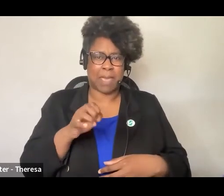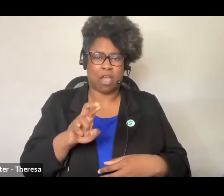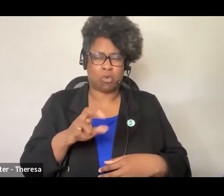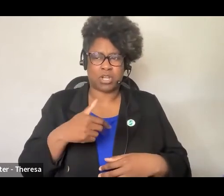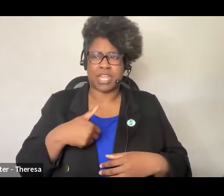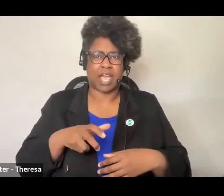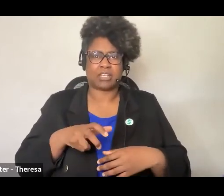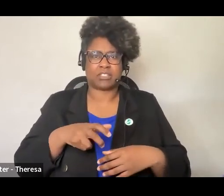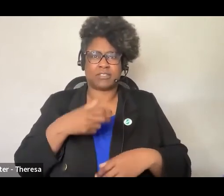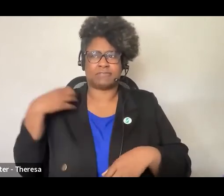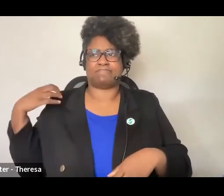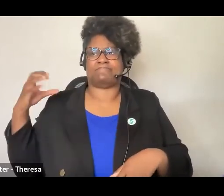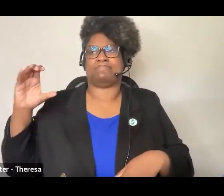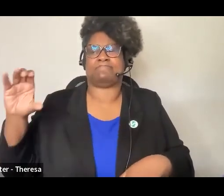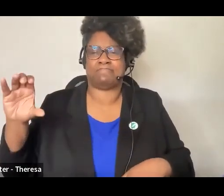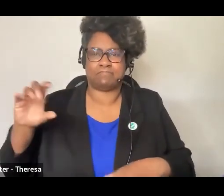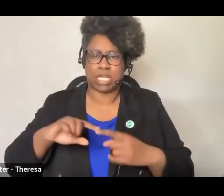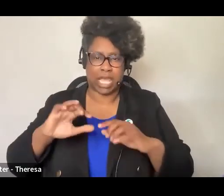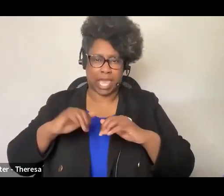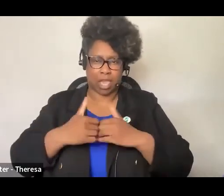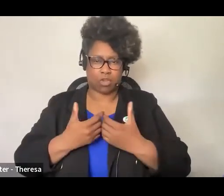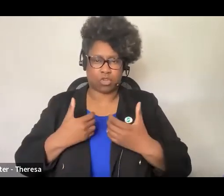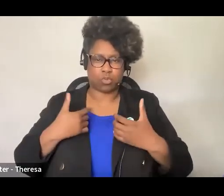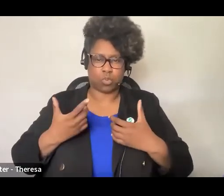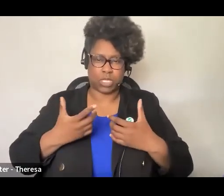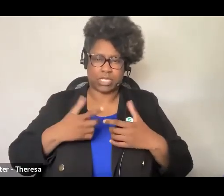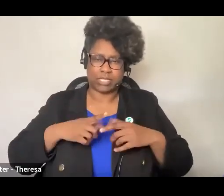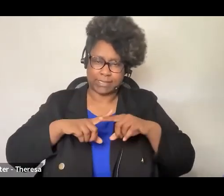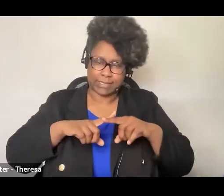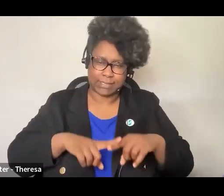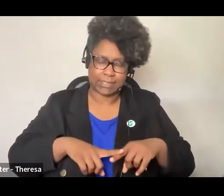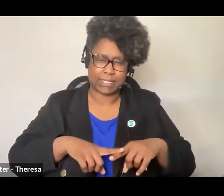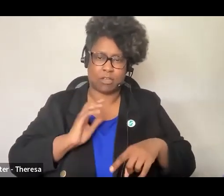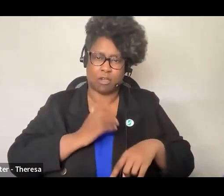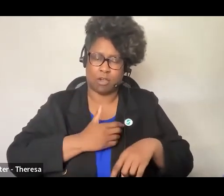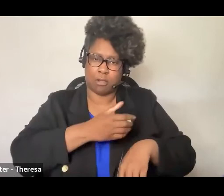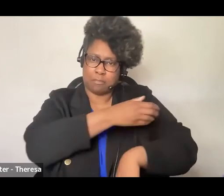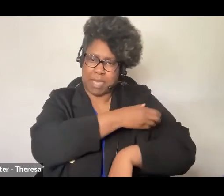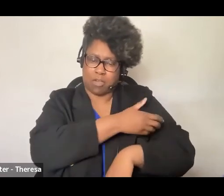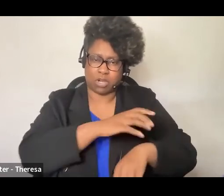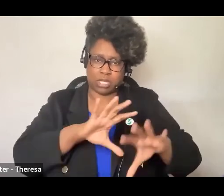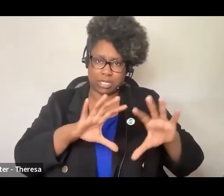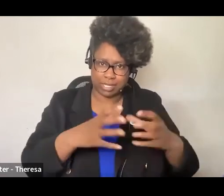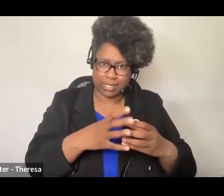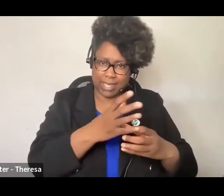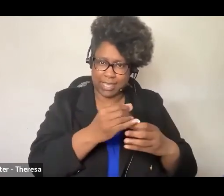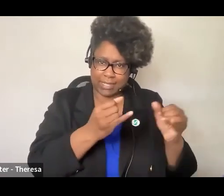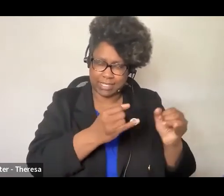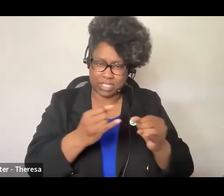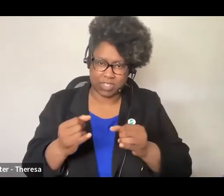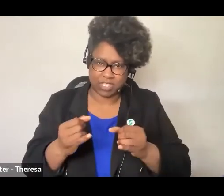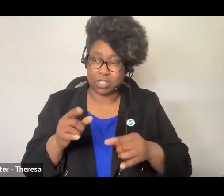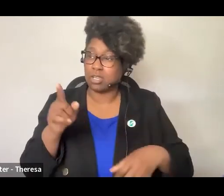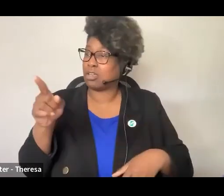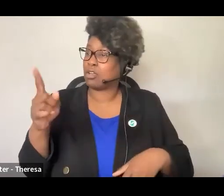and individually? So, yeah. Questions? There's a mic in the middle of the room if you want to walk up and ask a question.